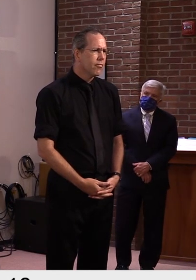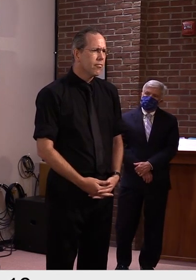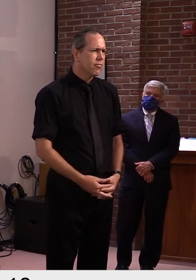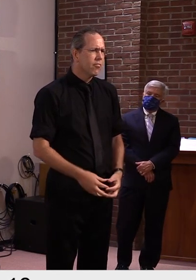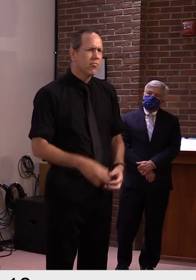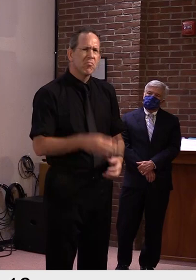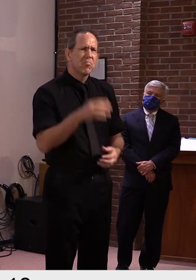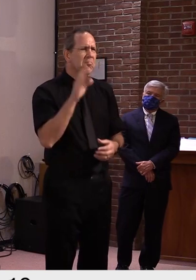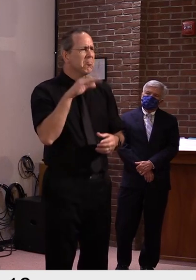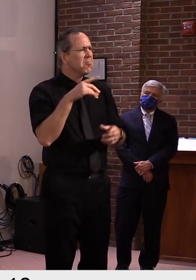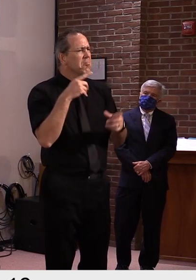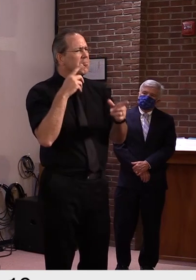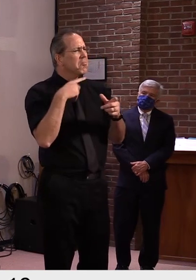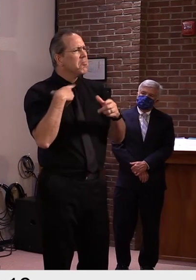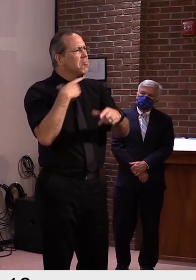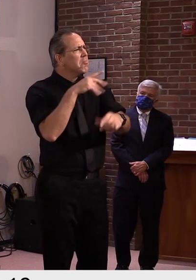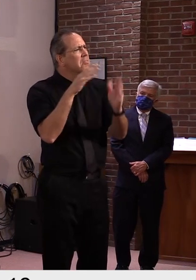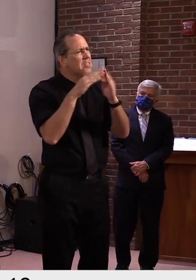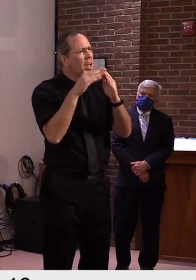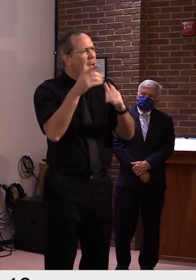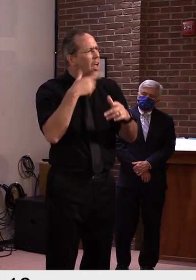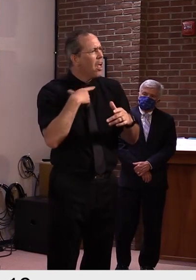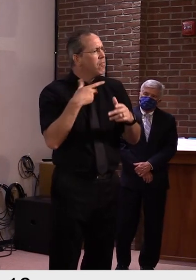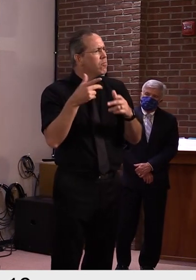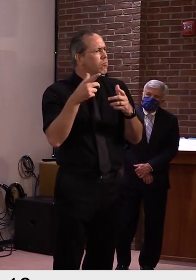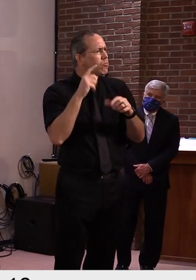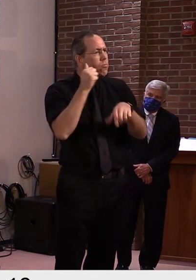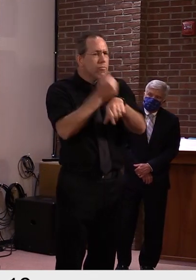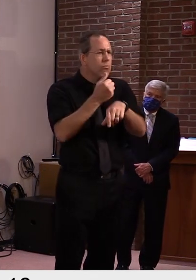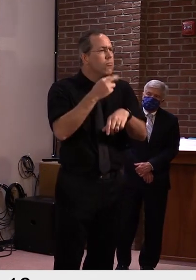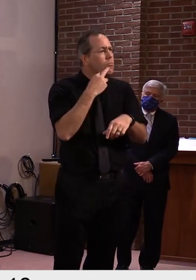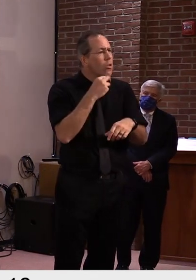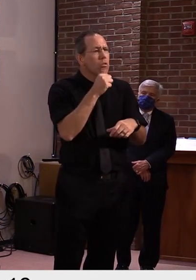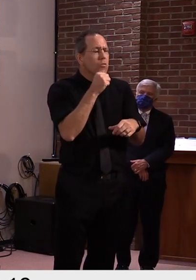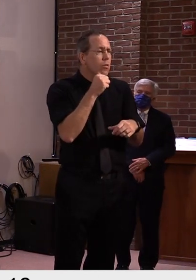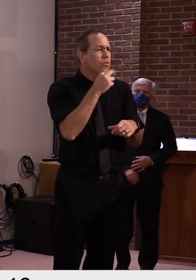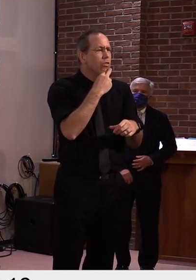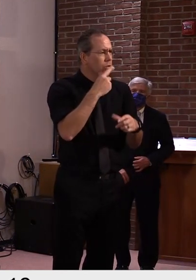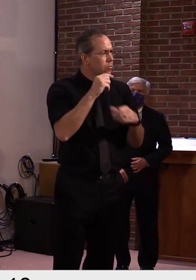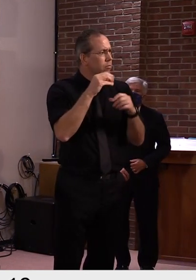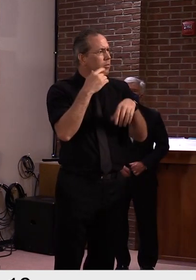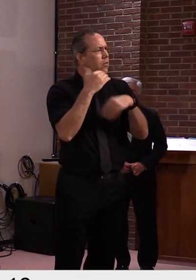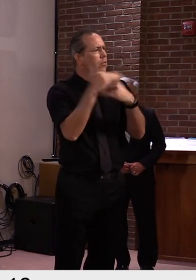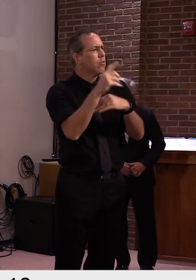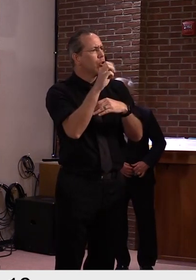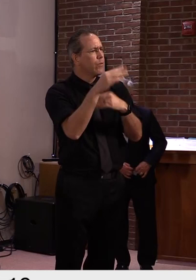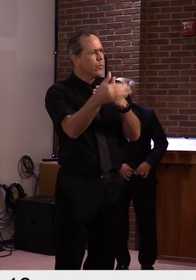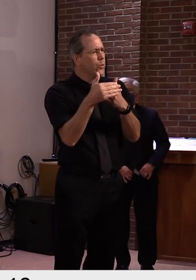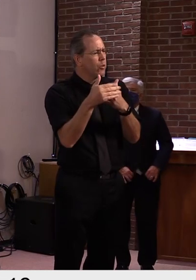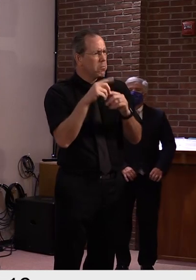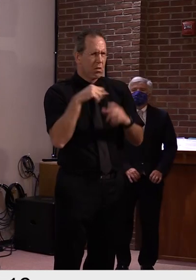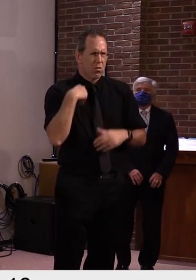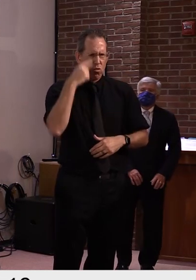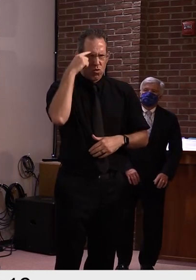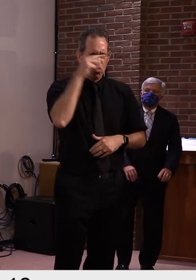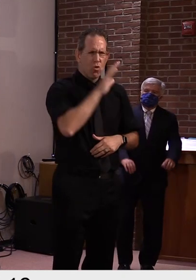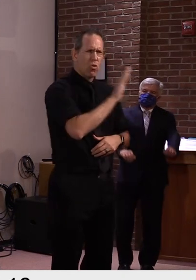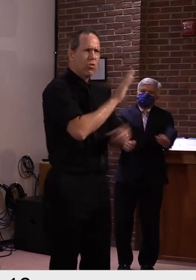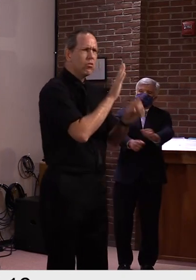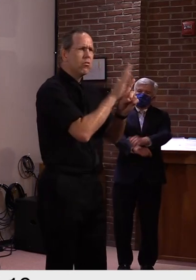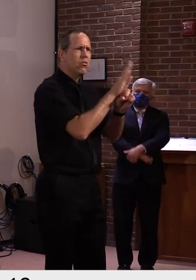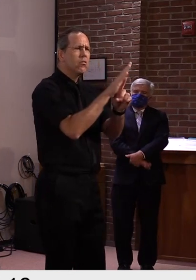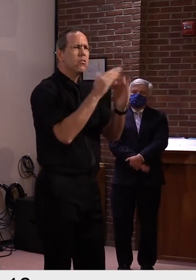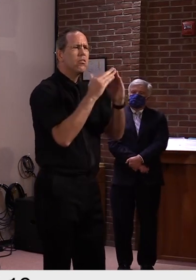Can you clarify that for me? there's a, there's a technical issue with that, and, uh, I would have to refer to my general counsel because she, uh,